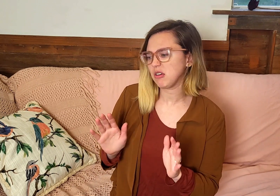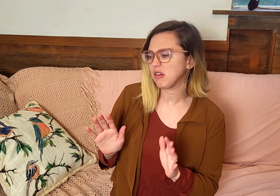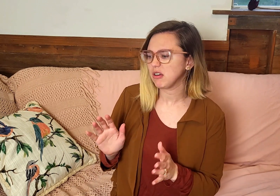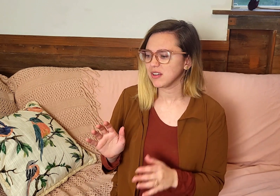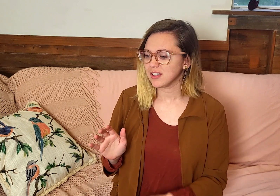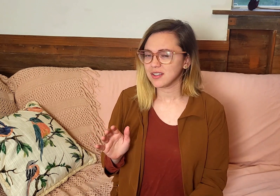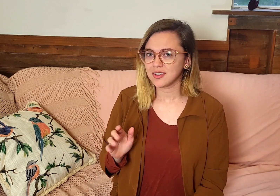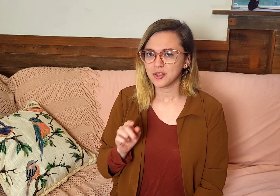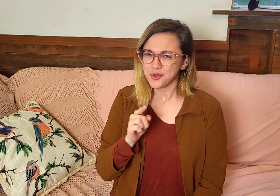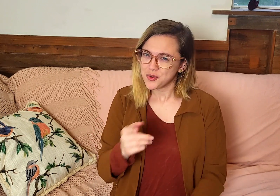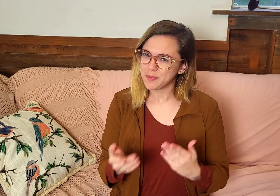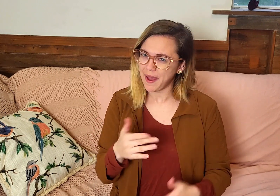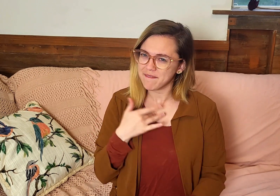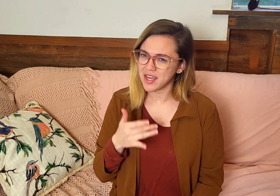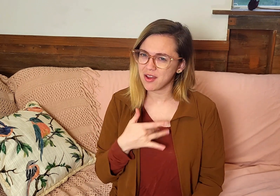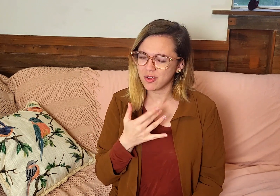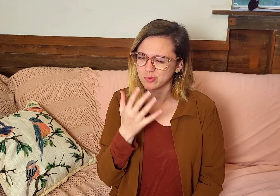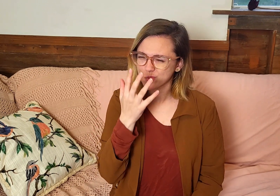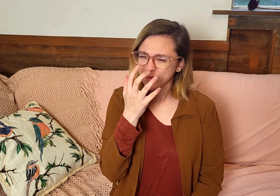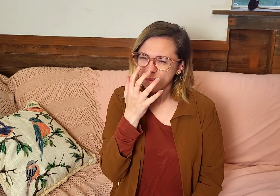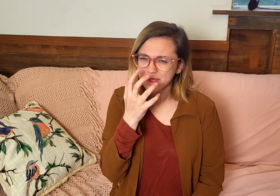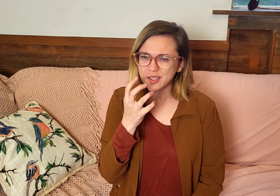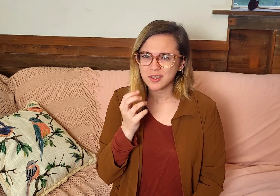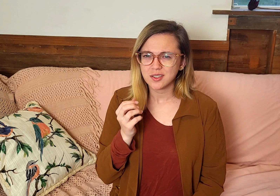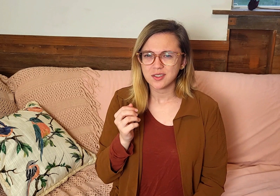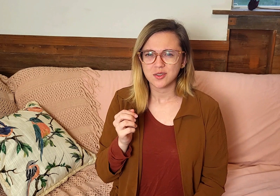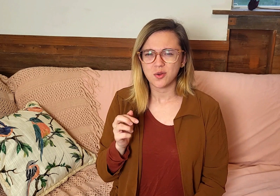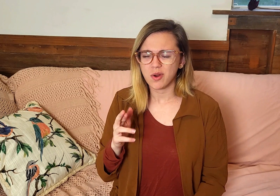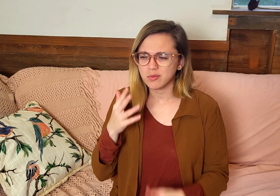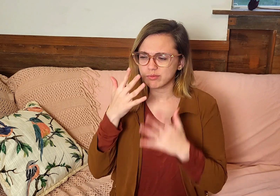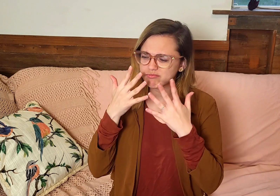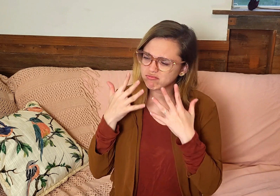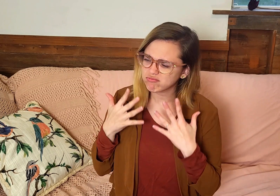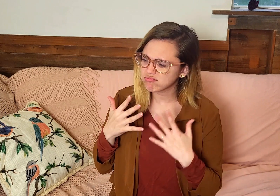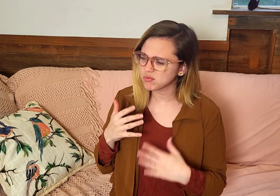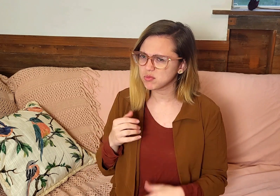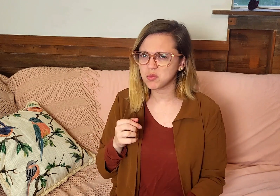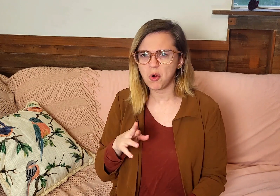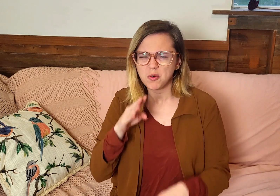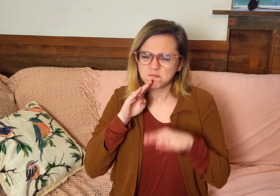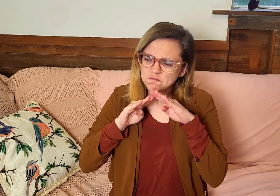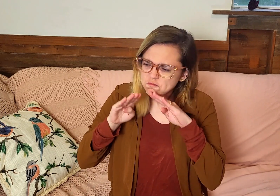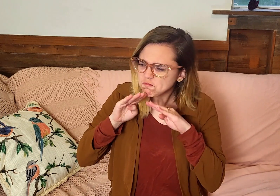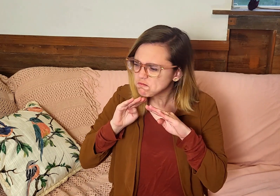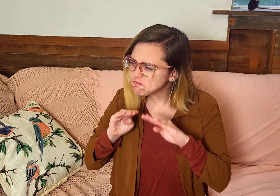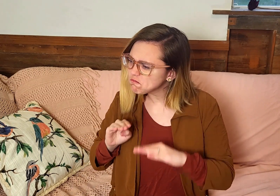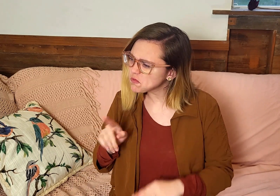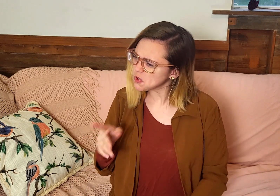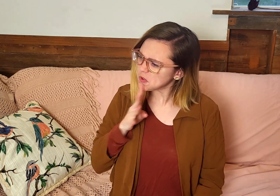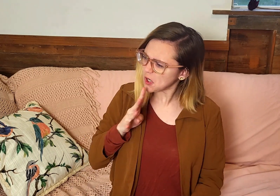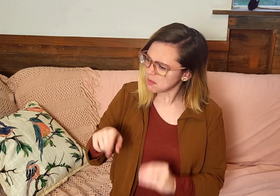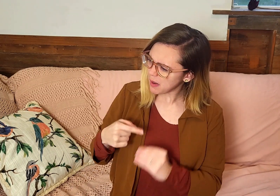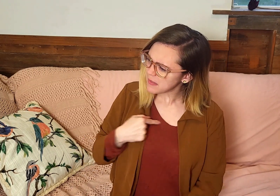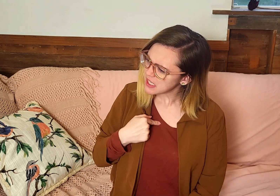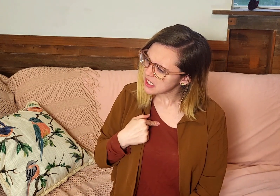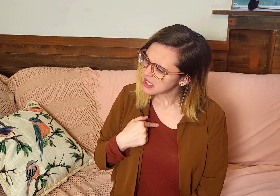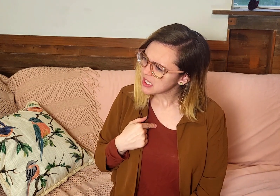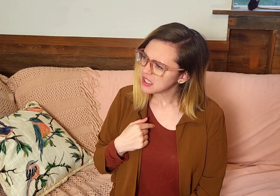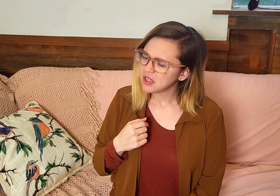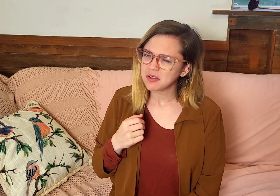oh, yeah, that's not good. You won't start to feel a little grumpy or even sad or frustrated. They're talking about